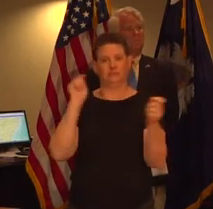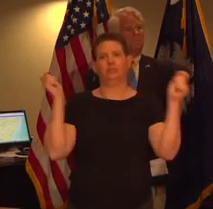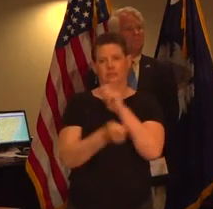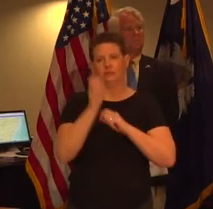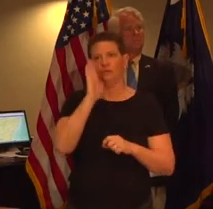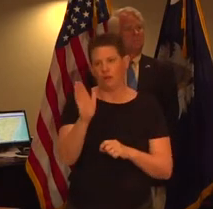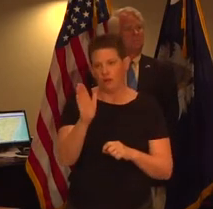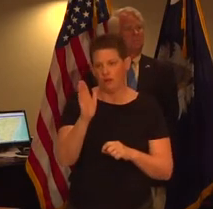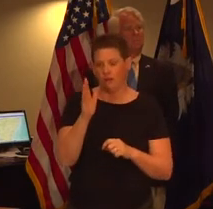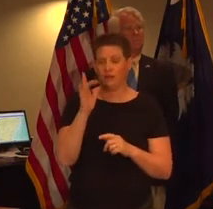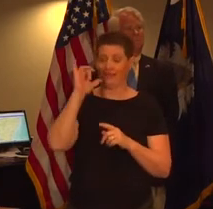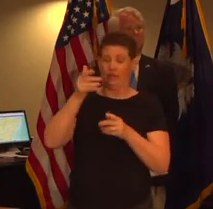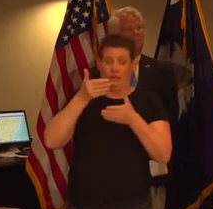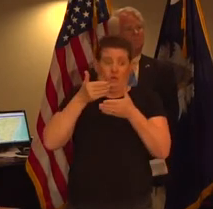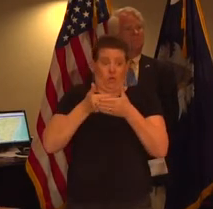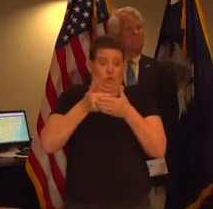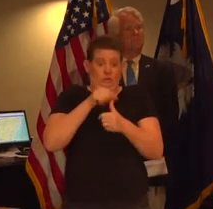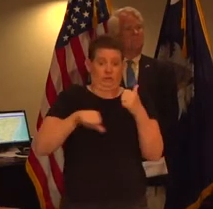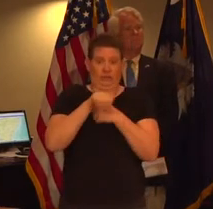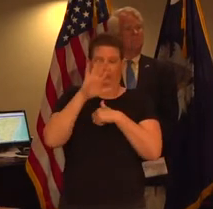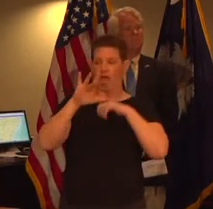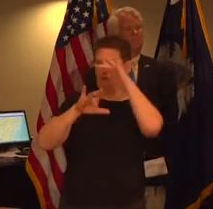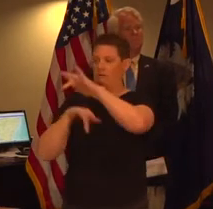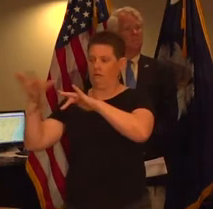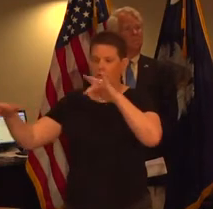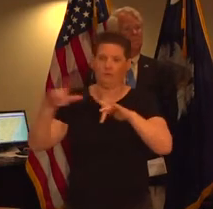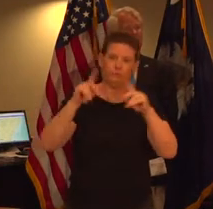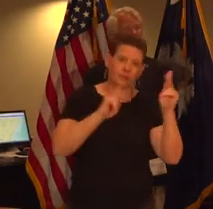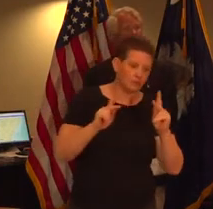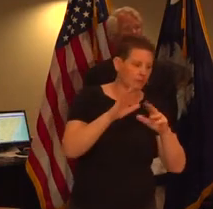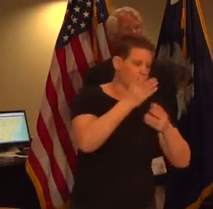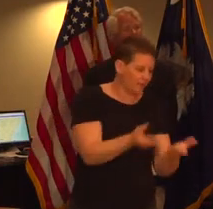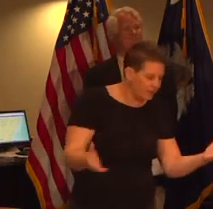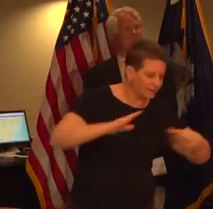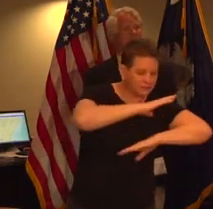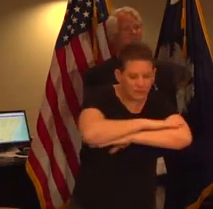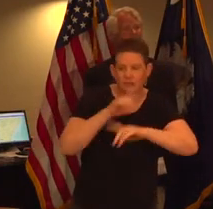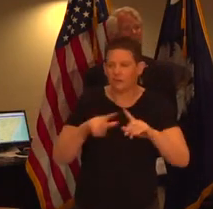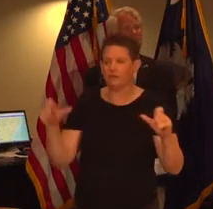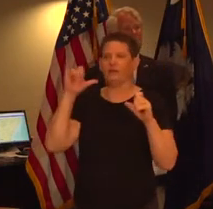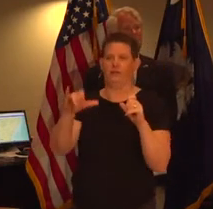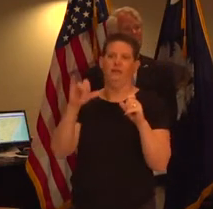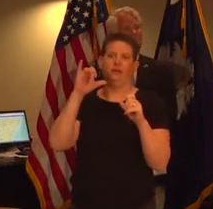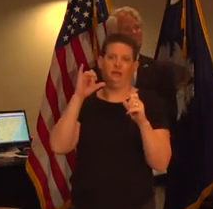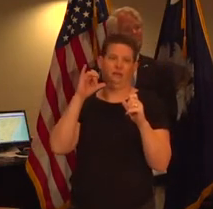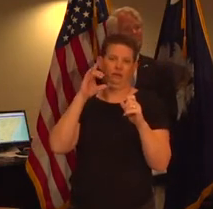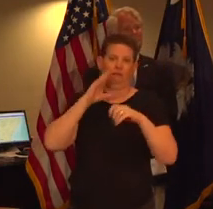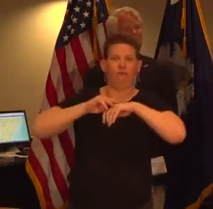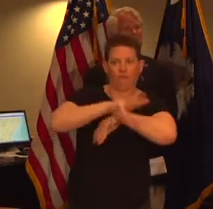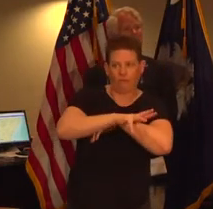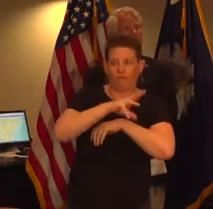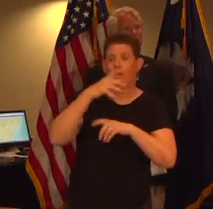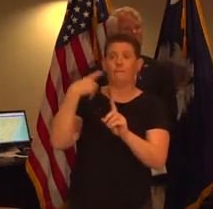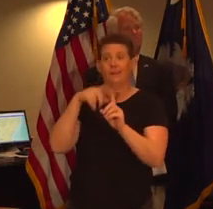the the inevitabilities of contact on surfaces and hands and things as well as coughing and sneezing that make